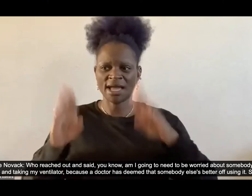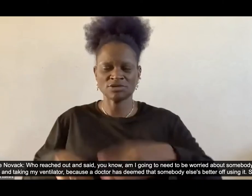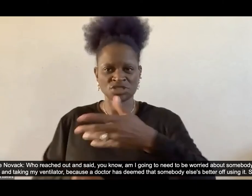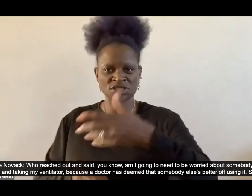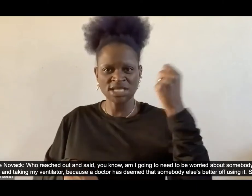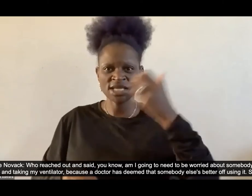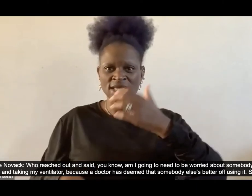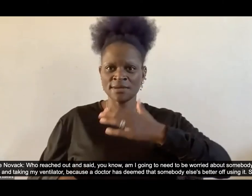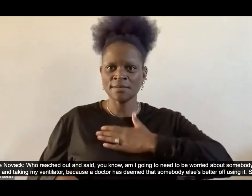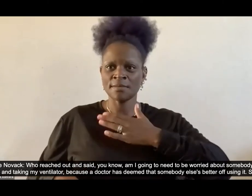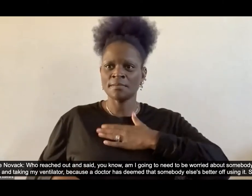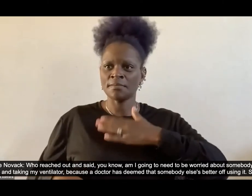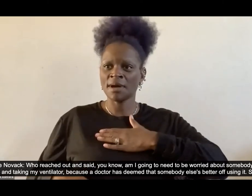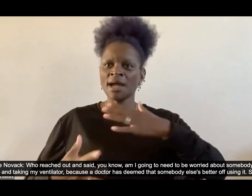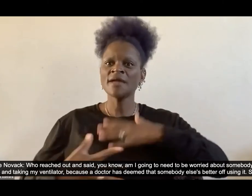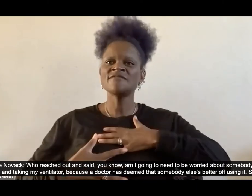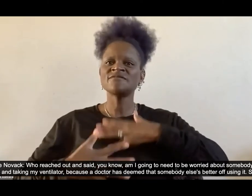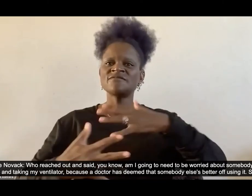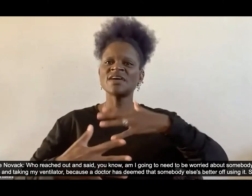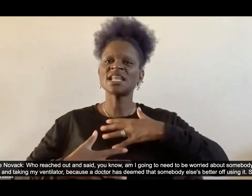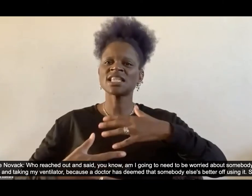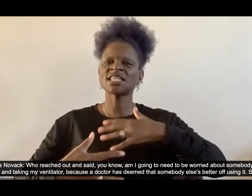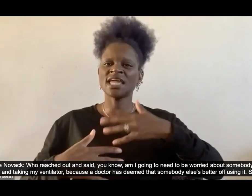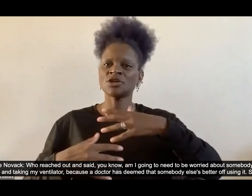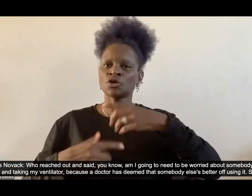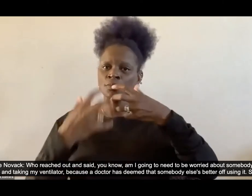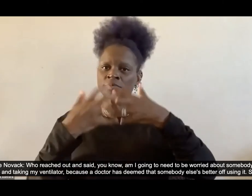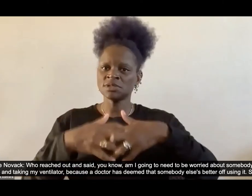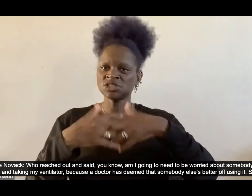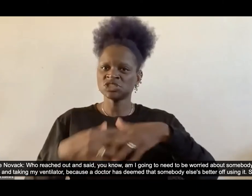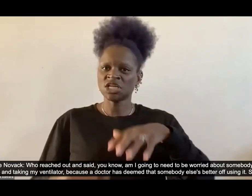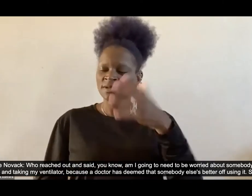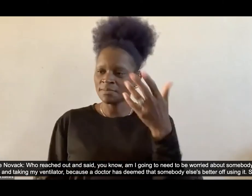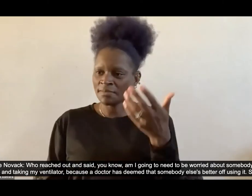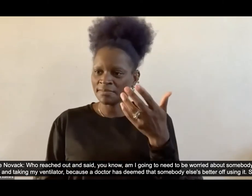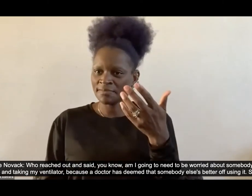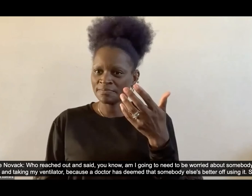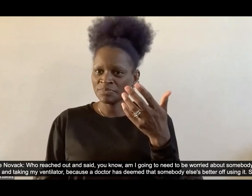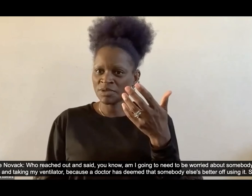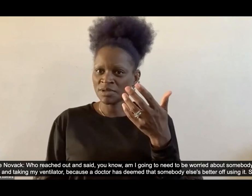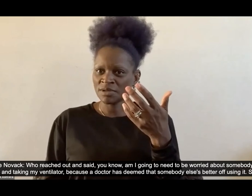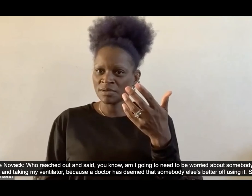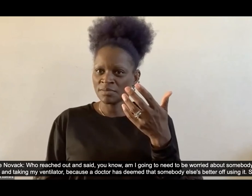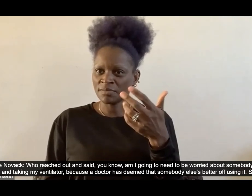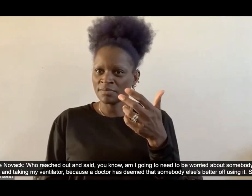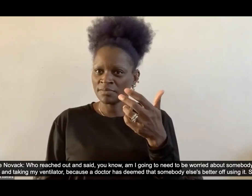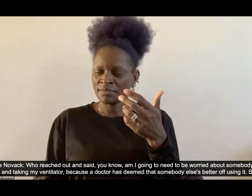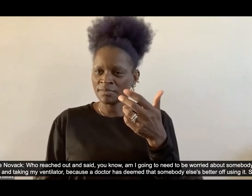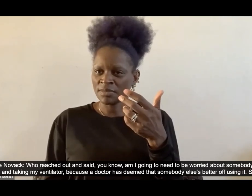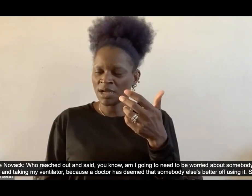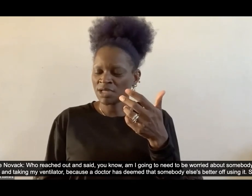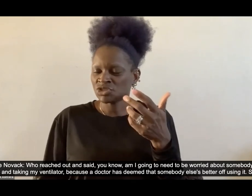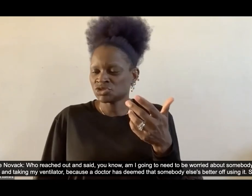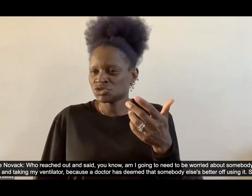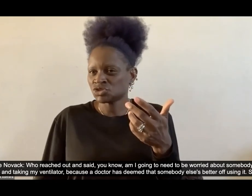that somebody else is better off using it um so i i i think that um